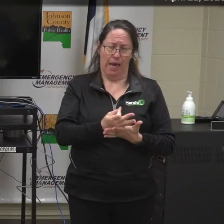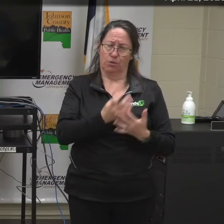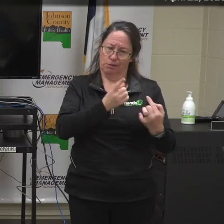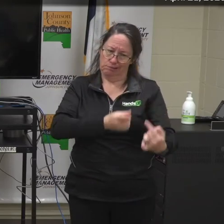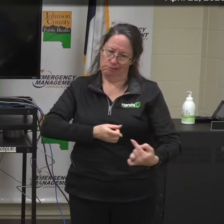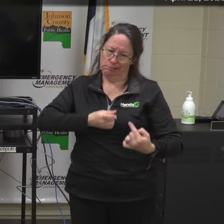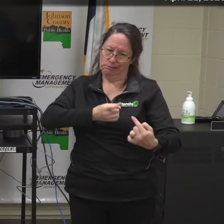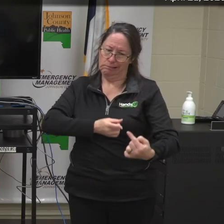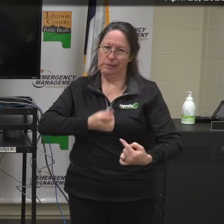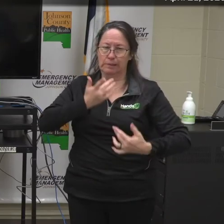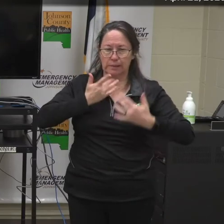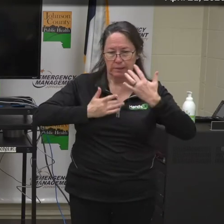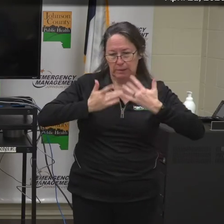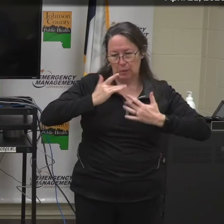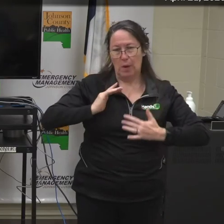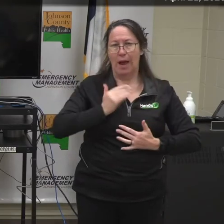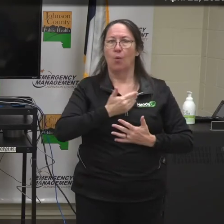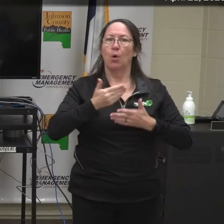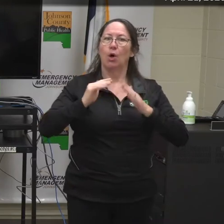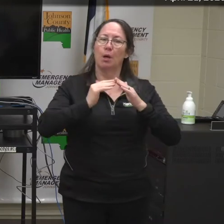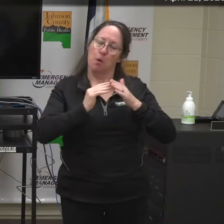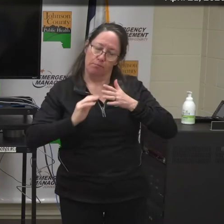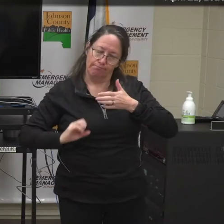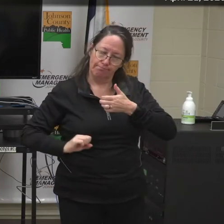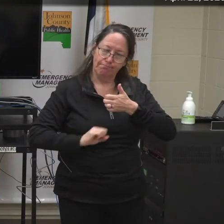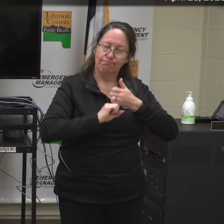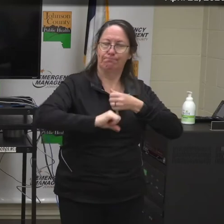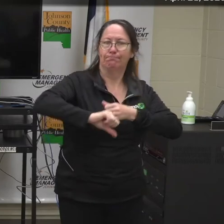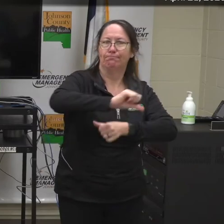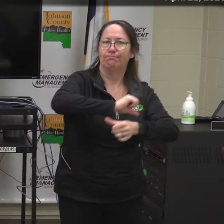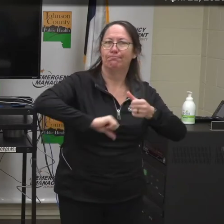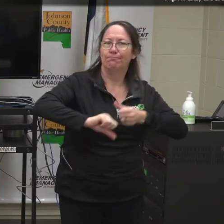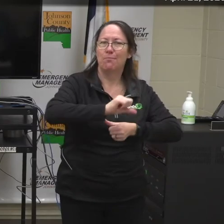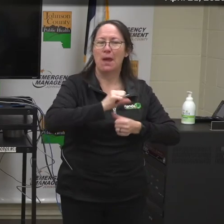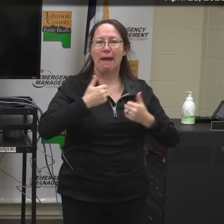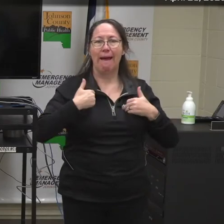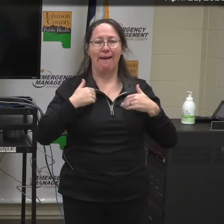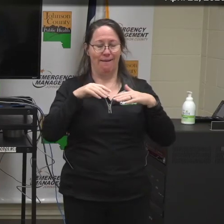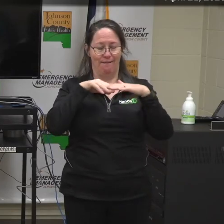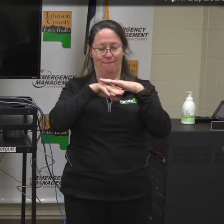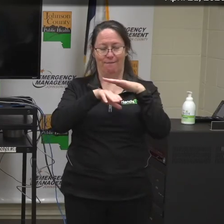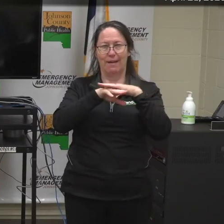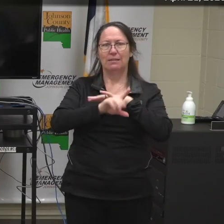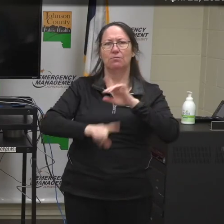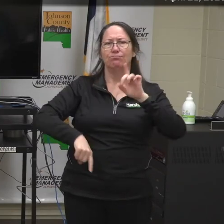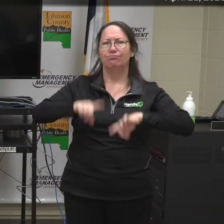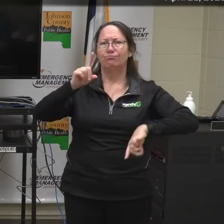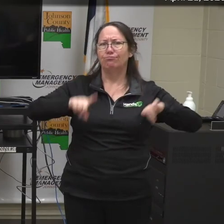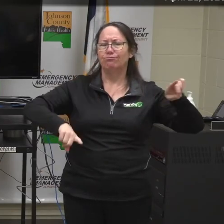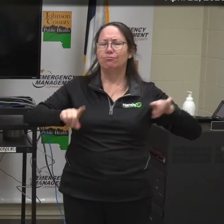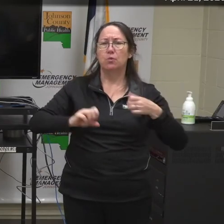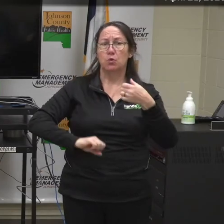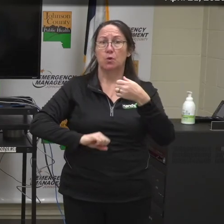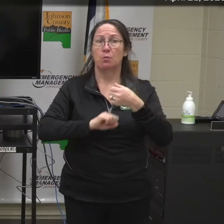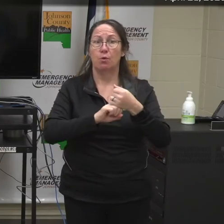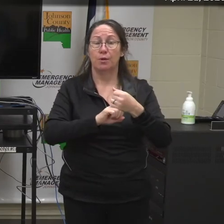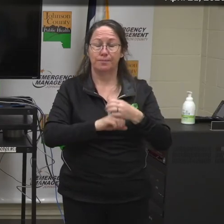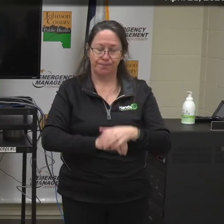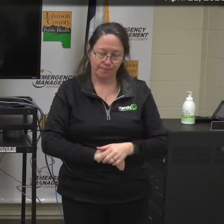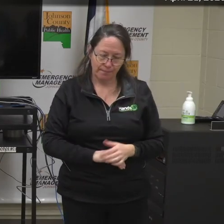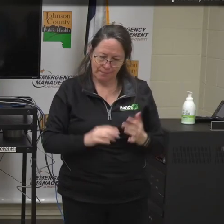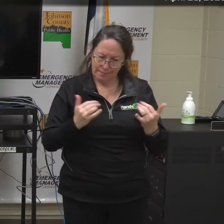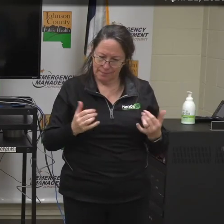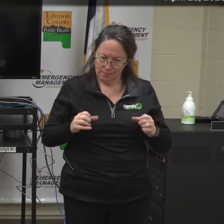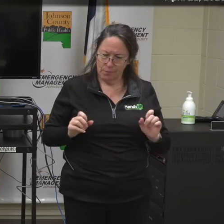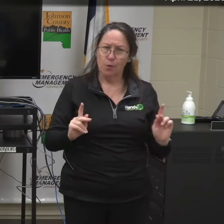As always, our community has rallied together to help ensure that support is available to those in need. I wanted to take the